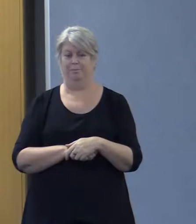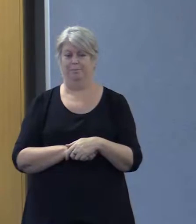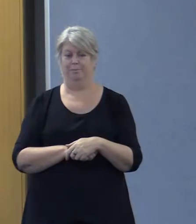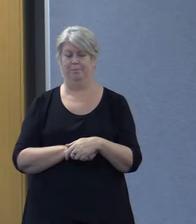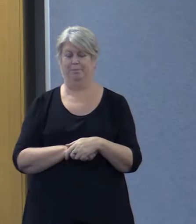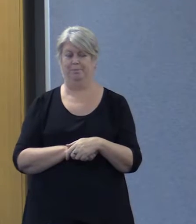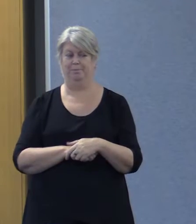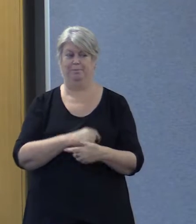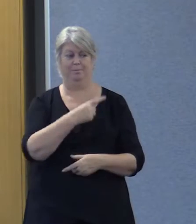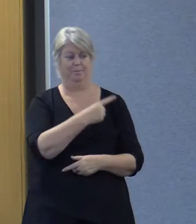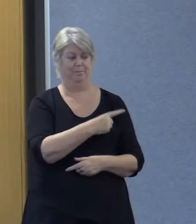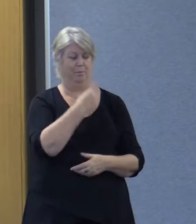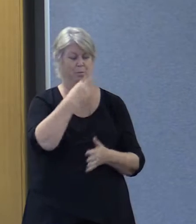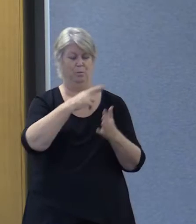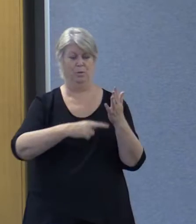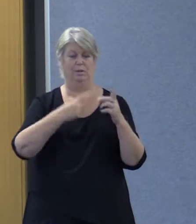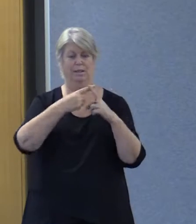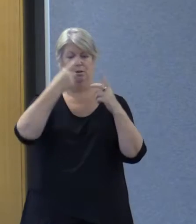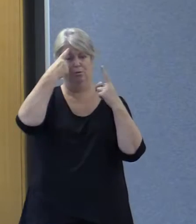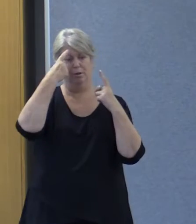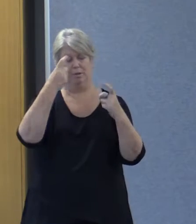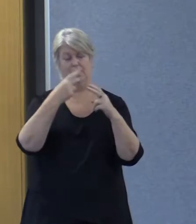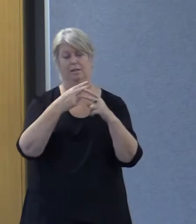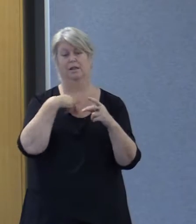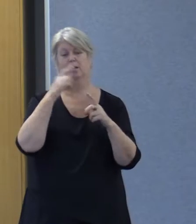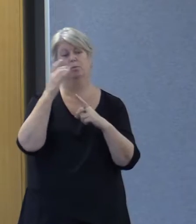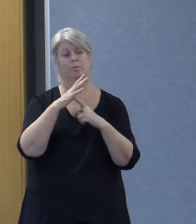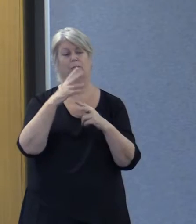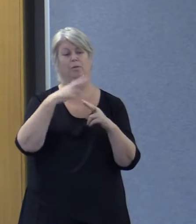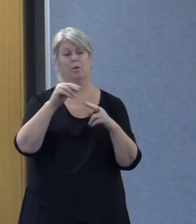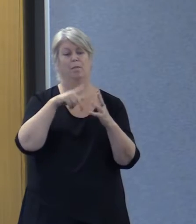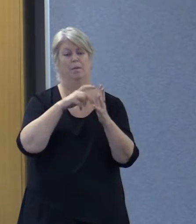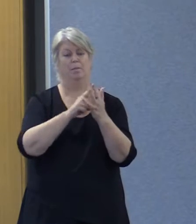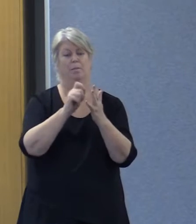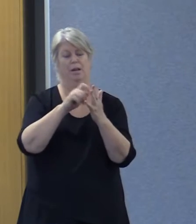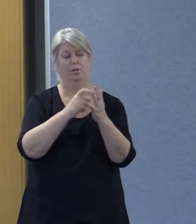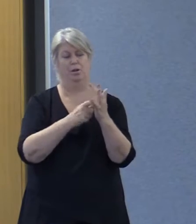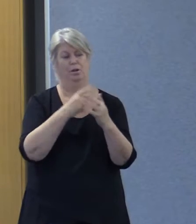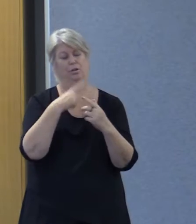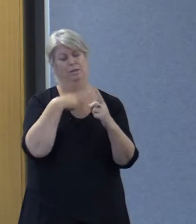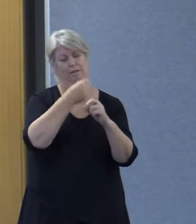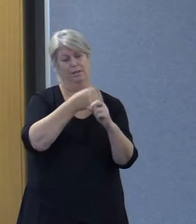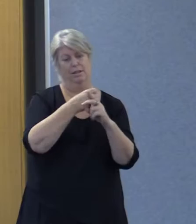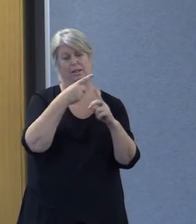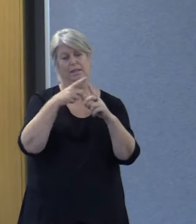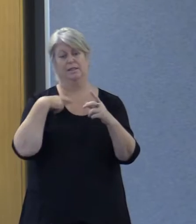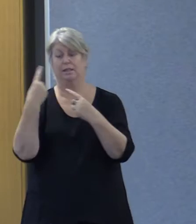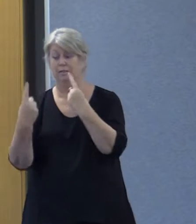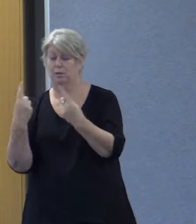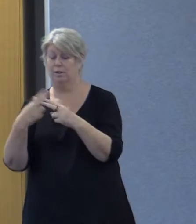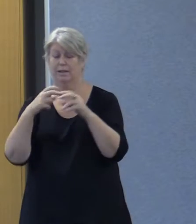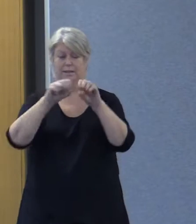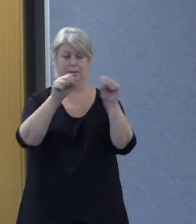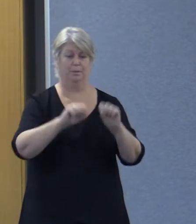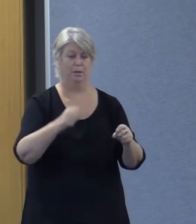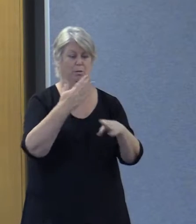This report and its recommendations are primarily informed by Amparo Advocacy's individual and systemic work on